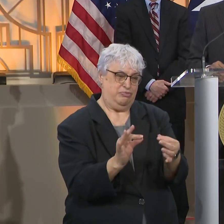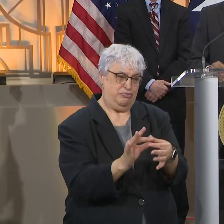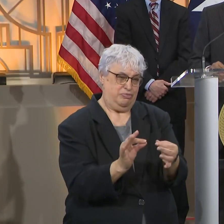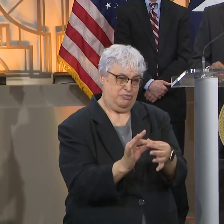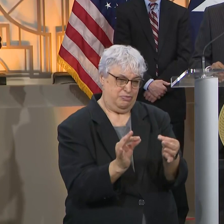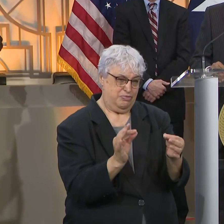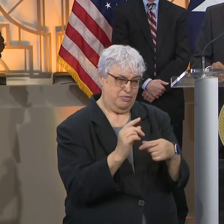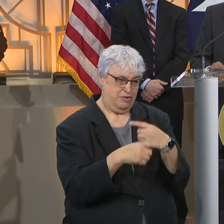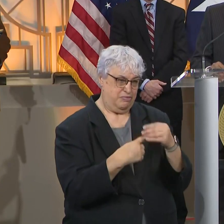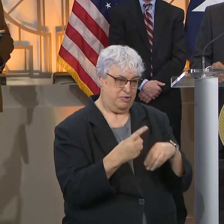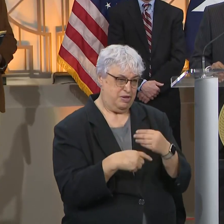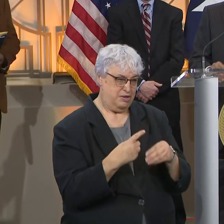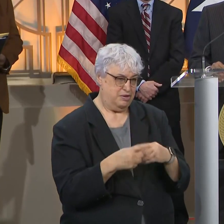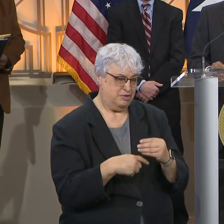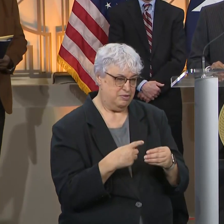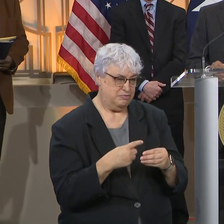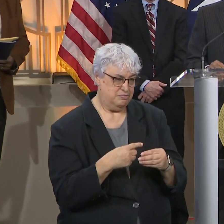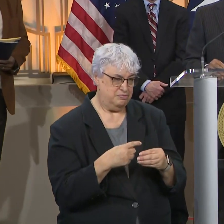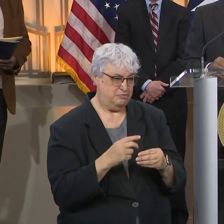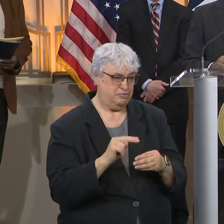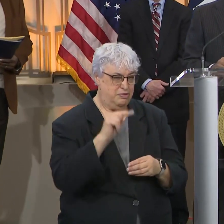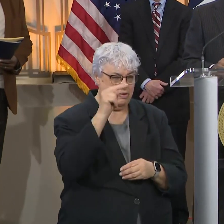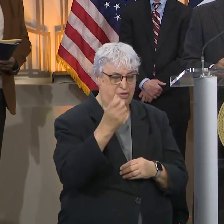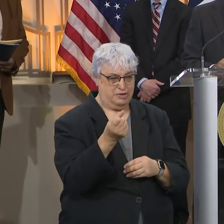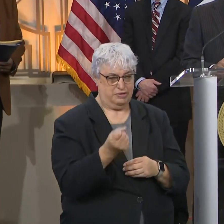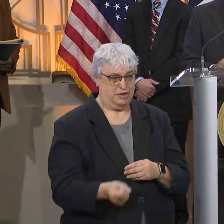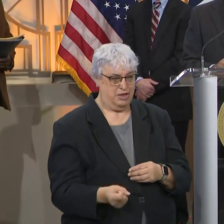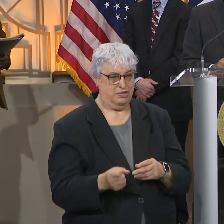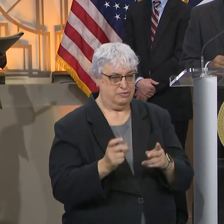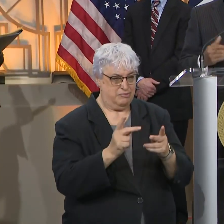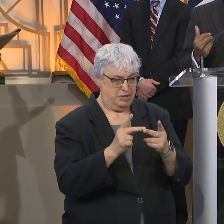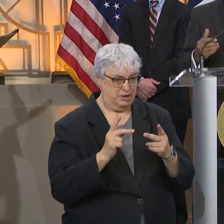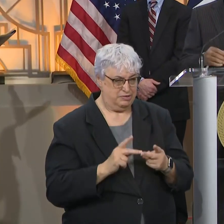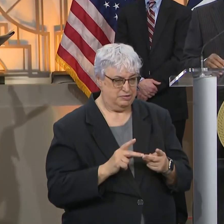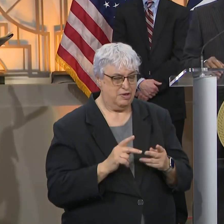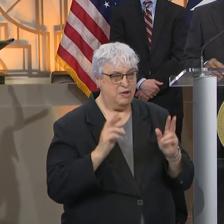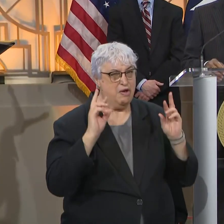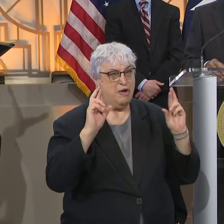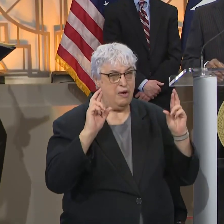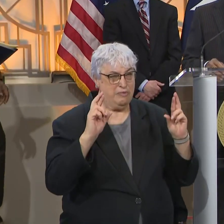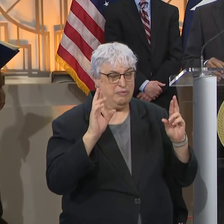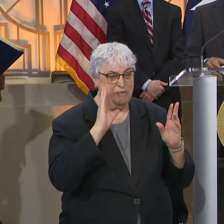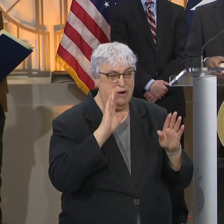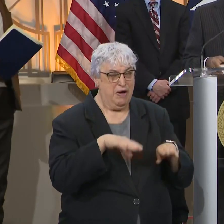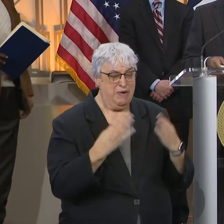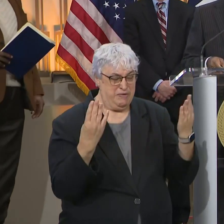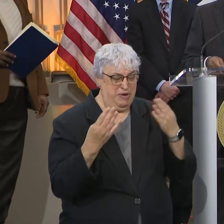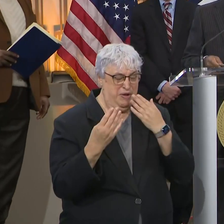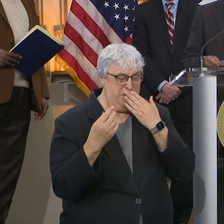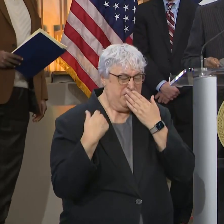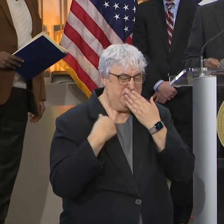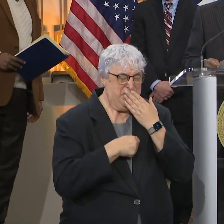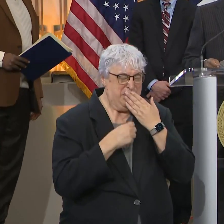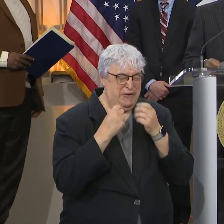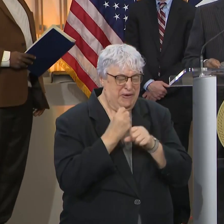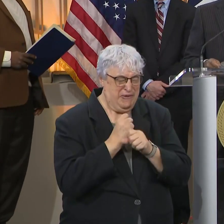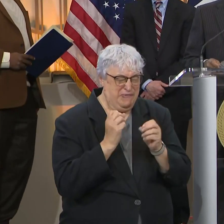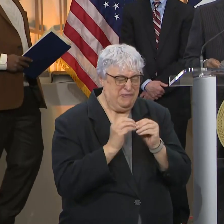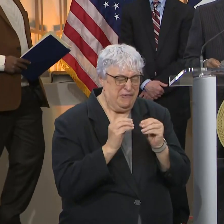these north and south locations, or at least the hope of them, assuming that we get the